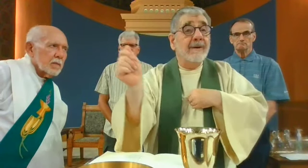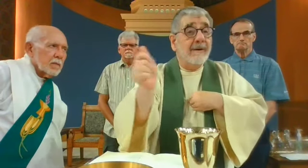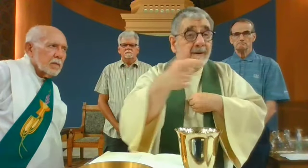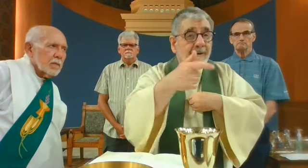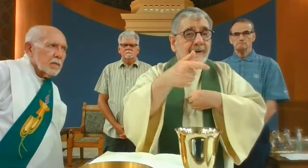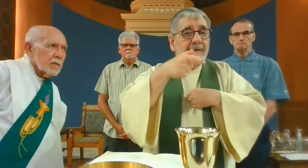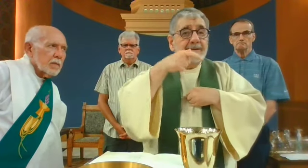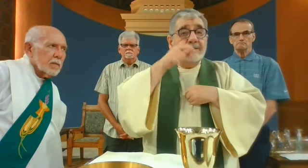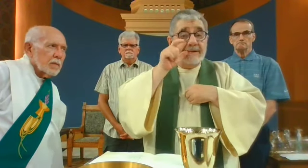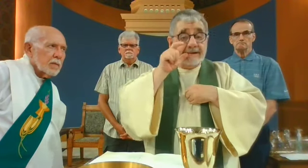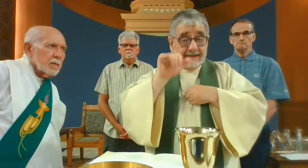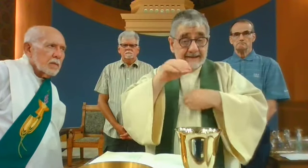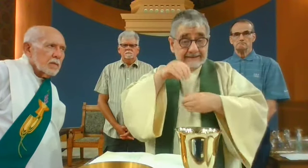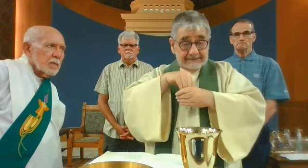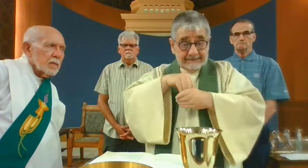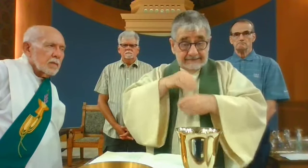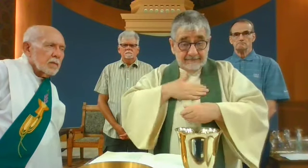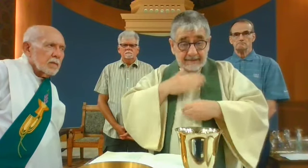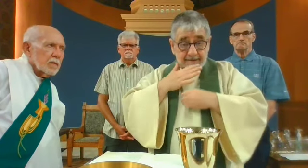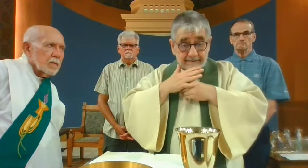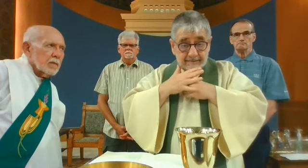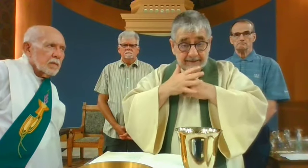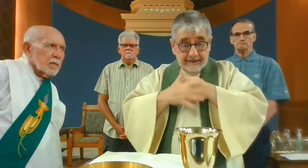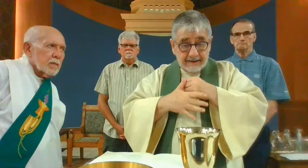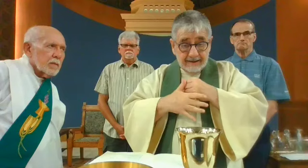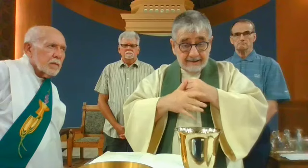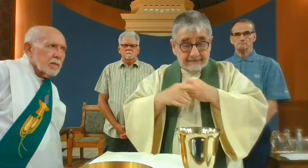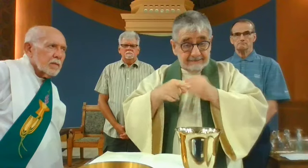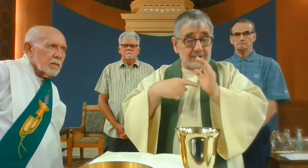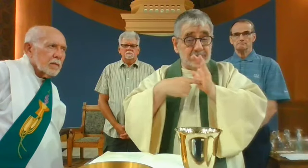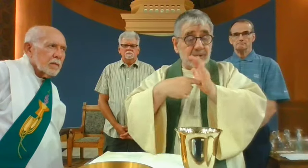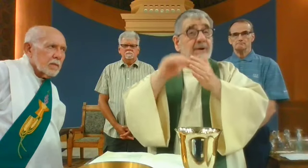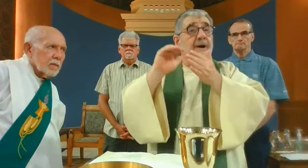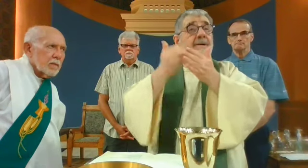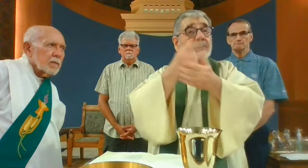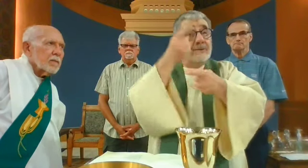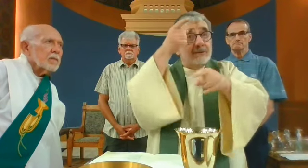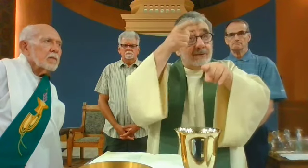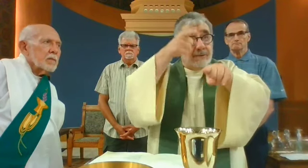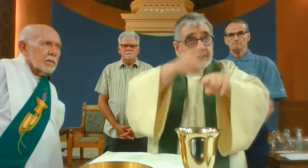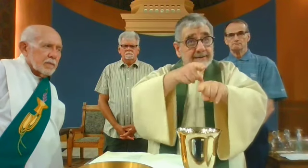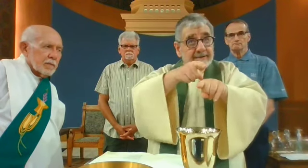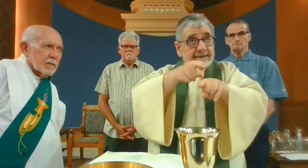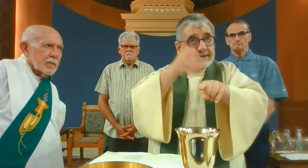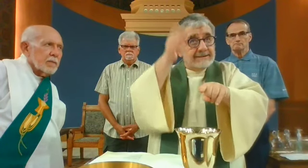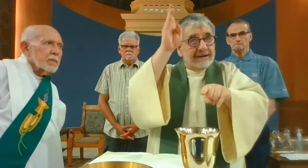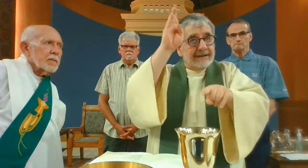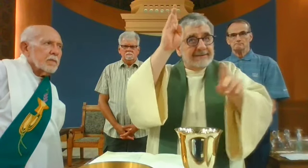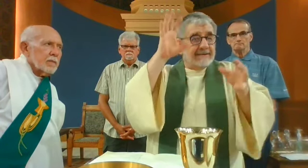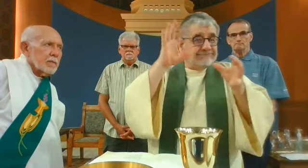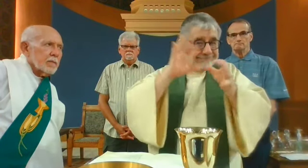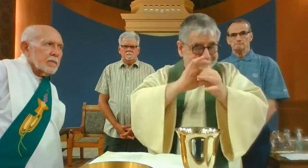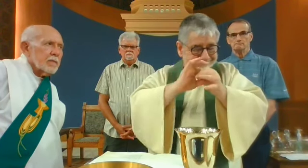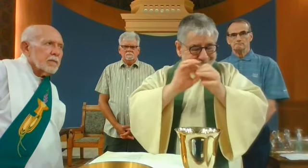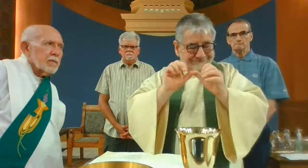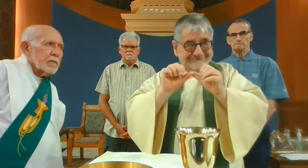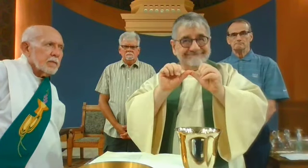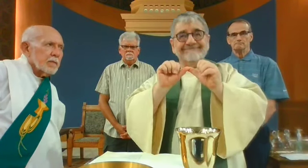Take this, all of you, and drink from it, for this is the chalice of my blood, the blood of the new